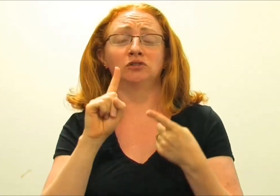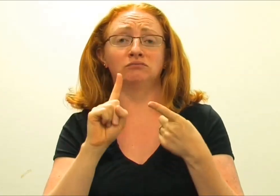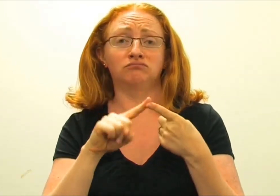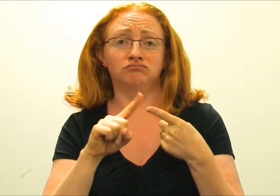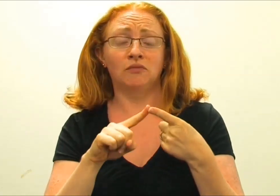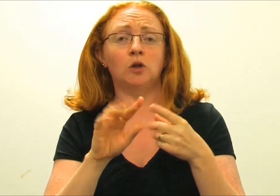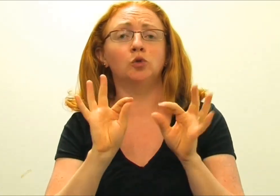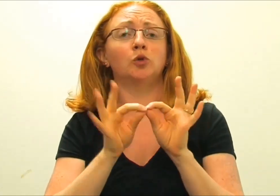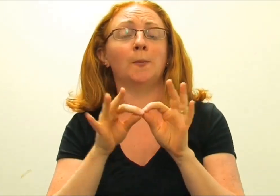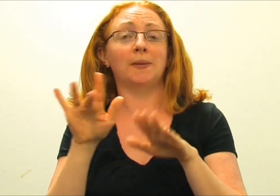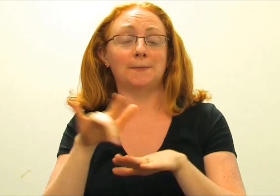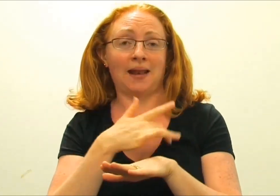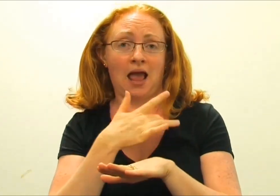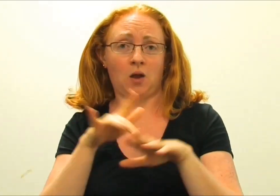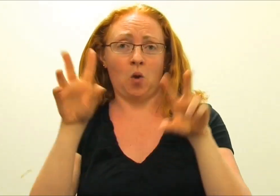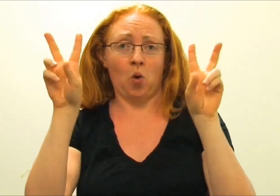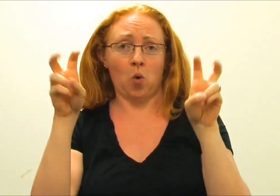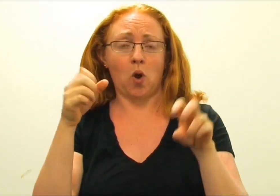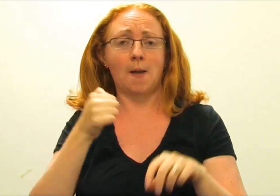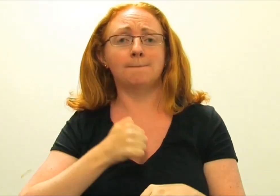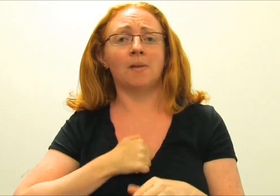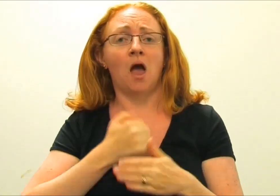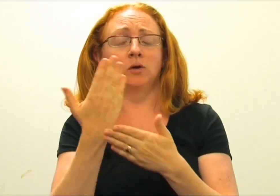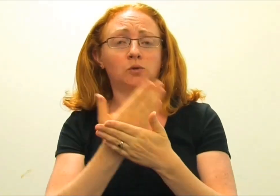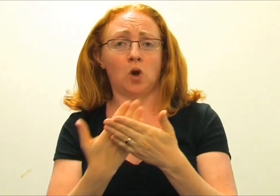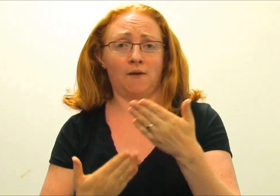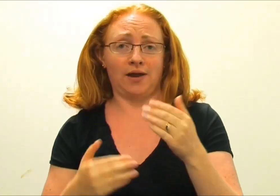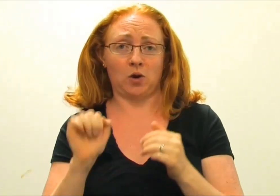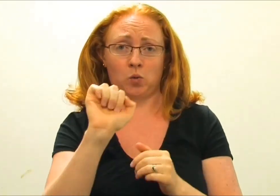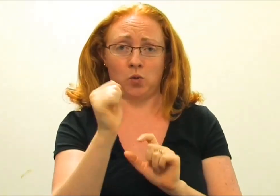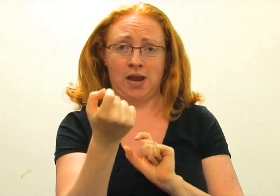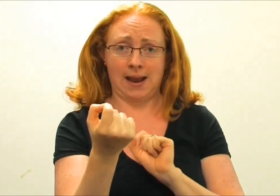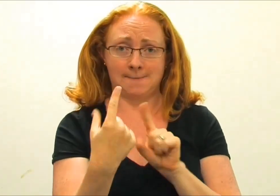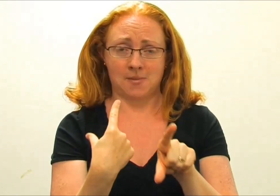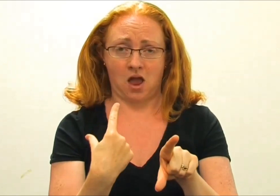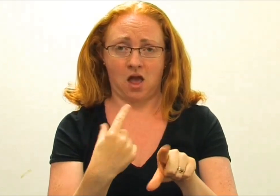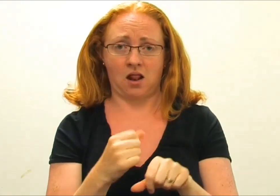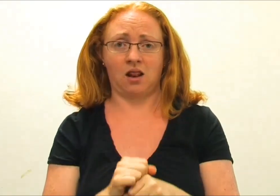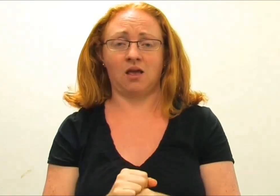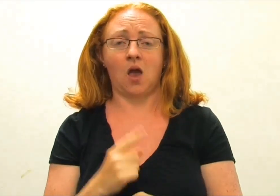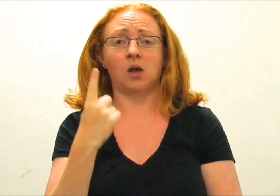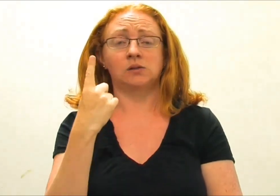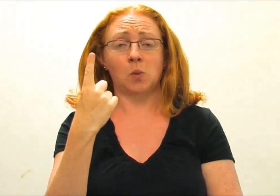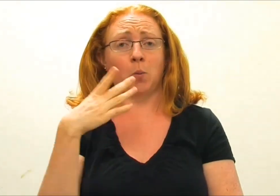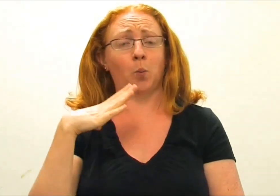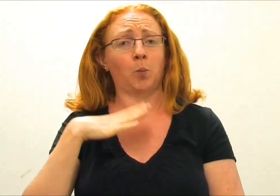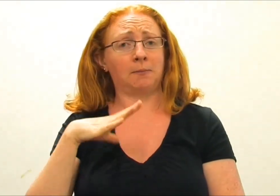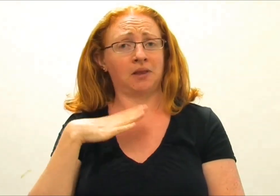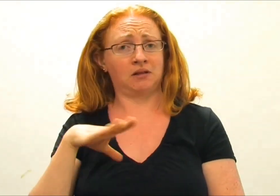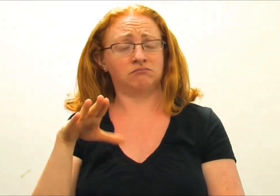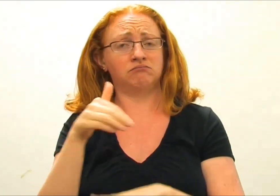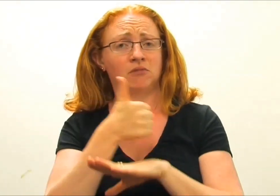The first show is an interpreter play called My Stories, Your Emails. It's a one-woman show